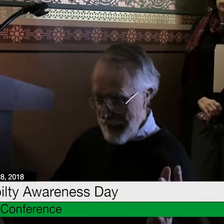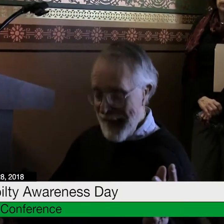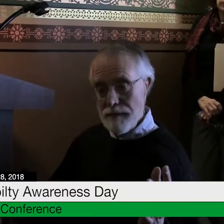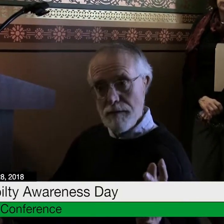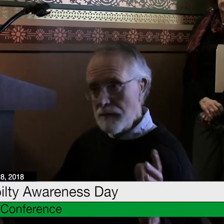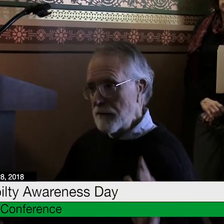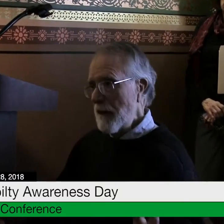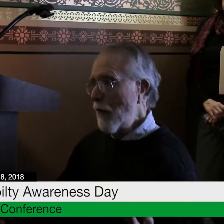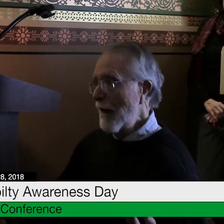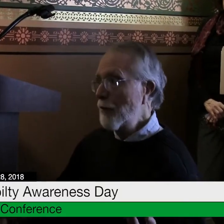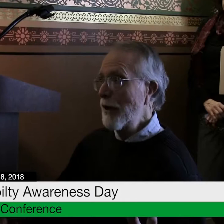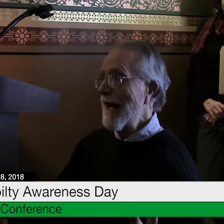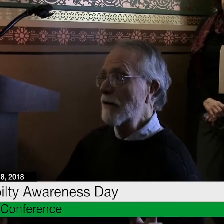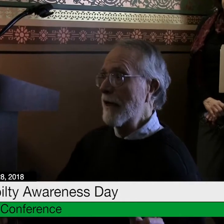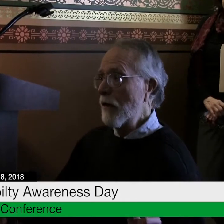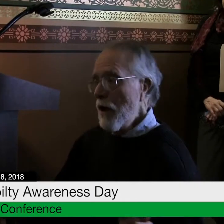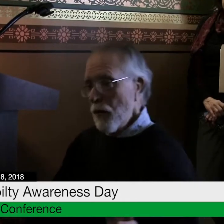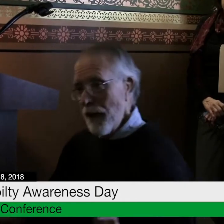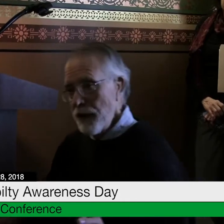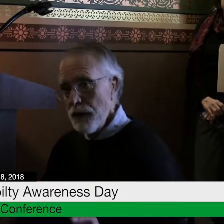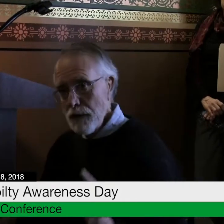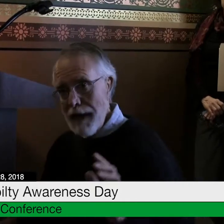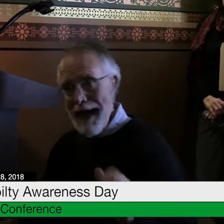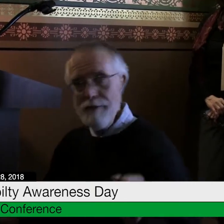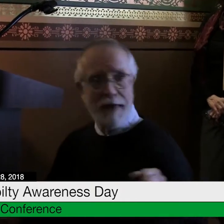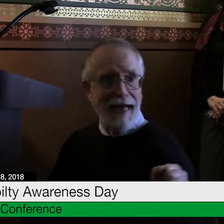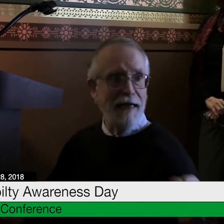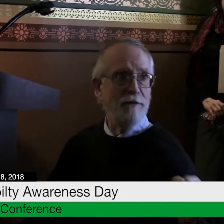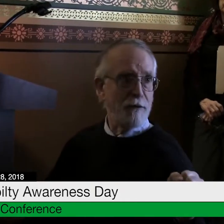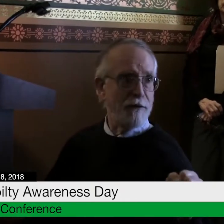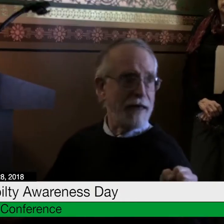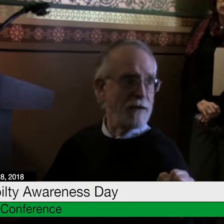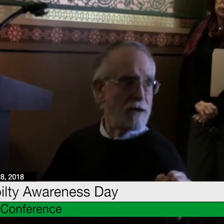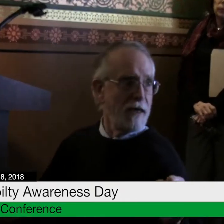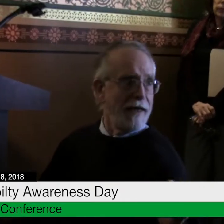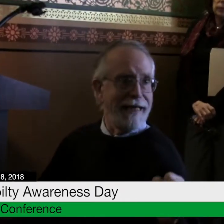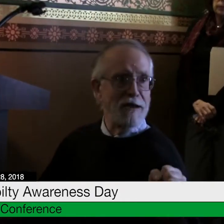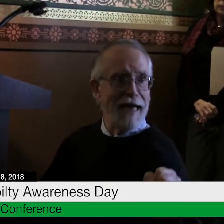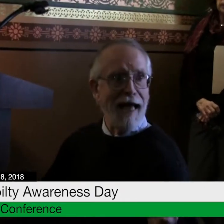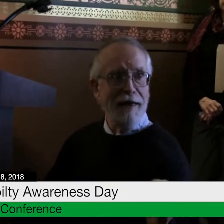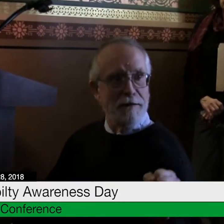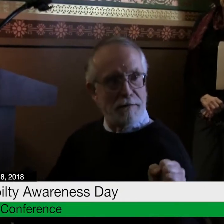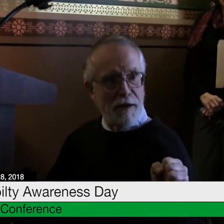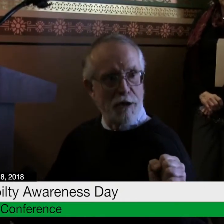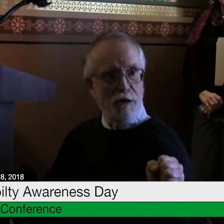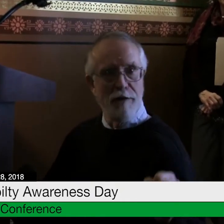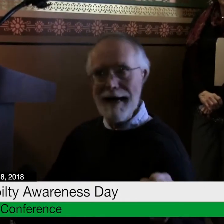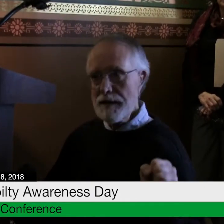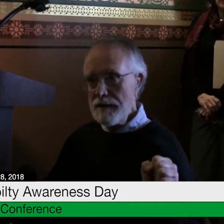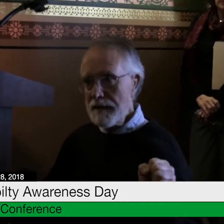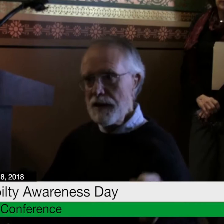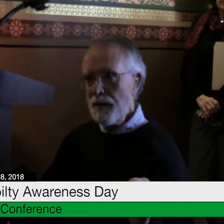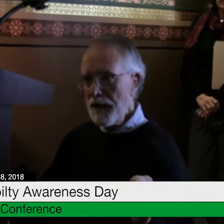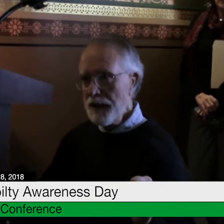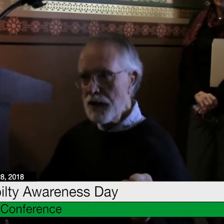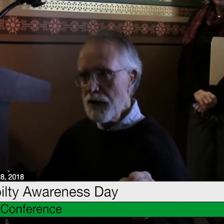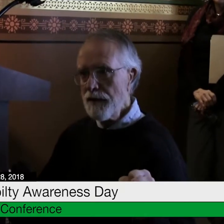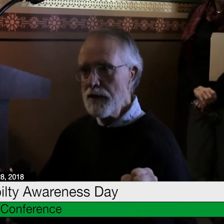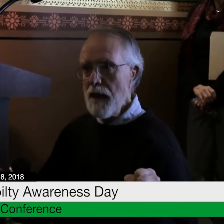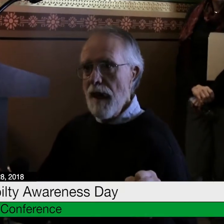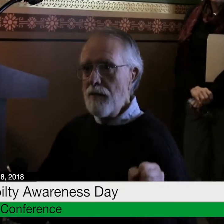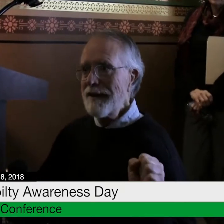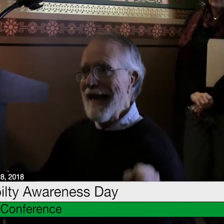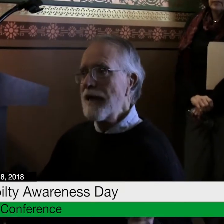that I want to put out there, when you're advocating for things, it's not a direct disability